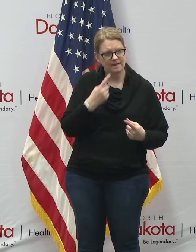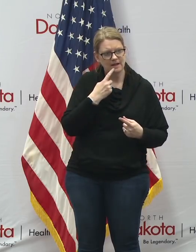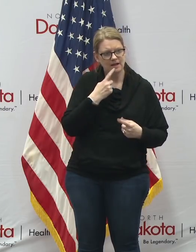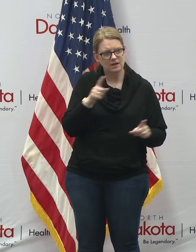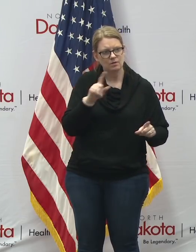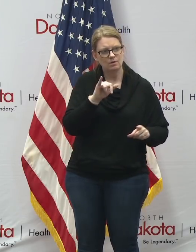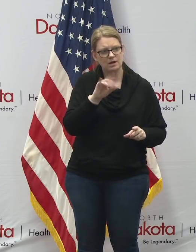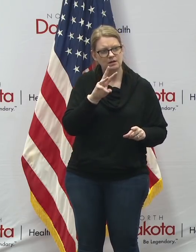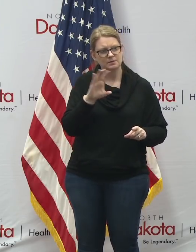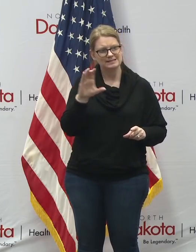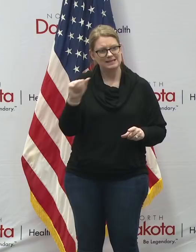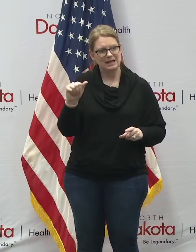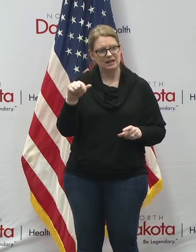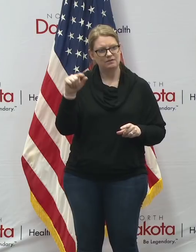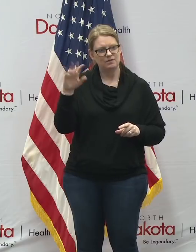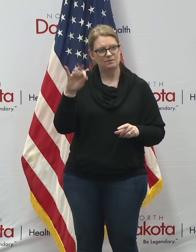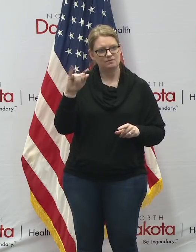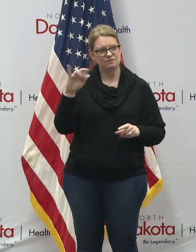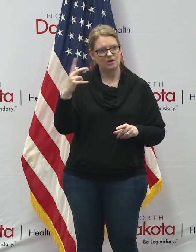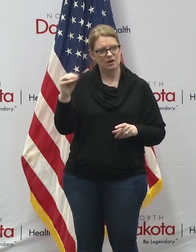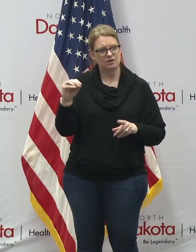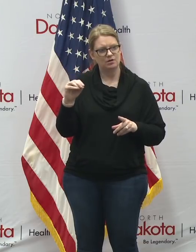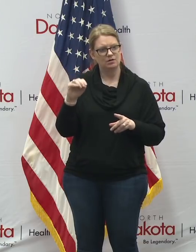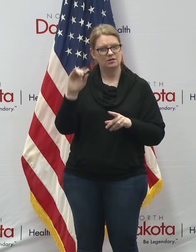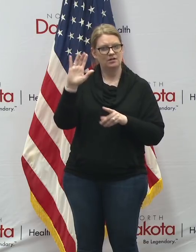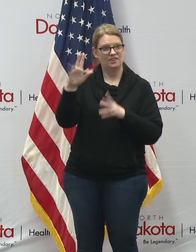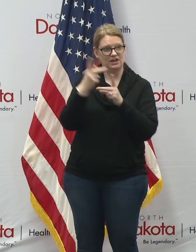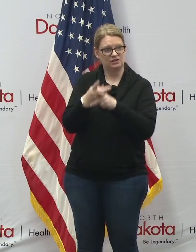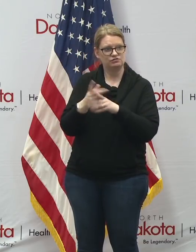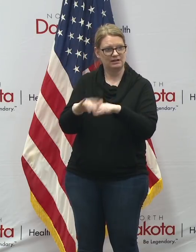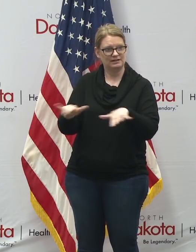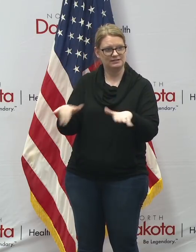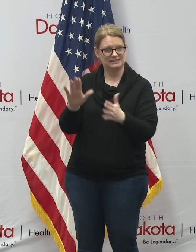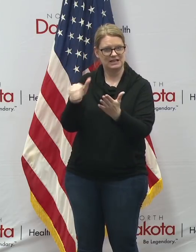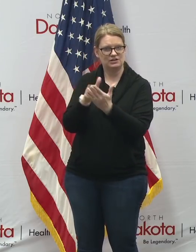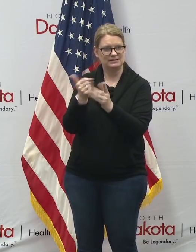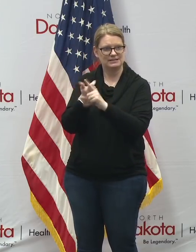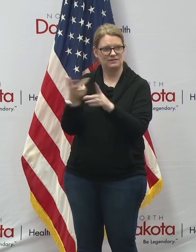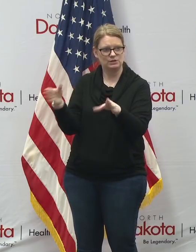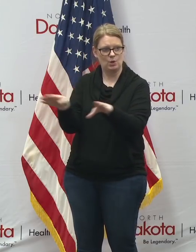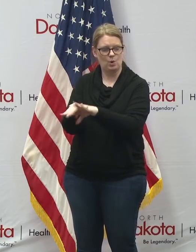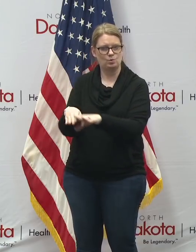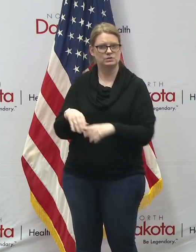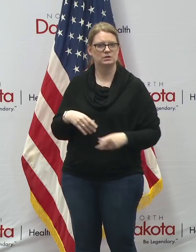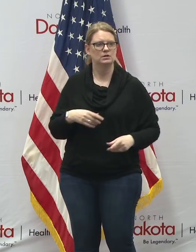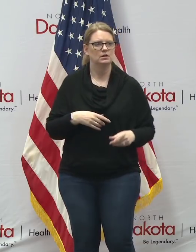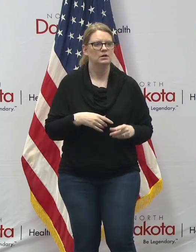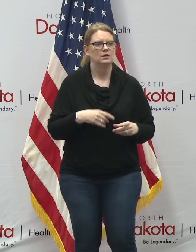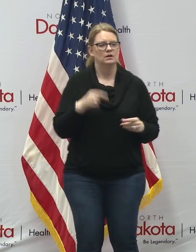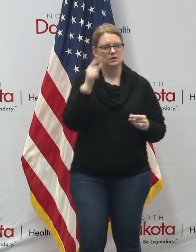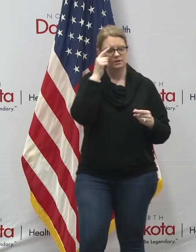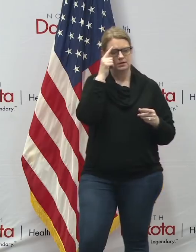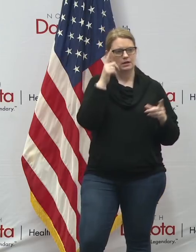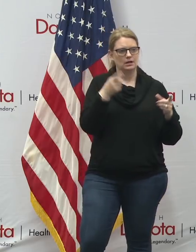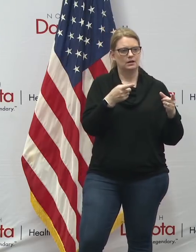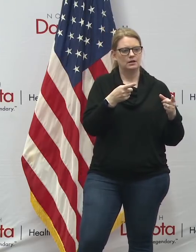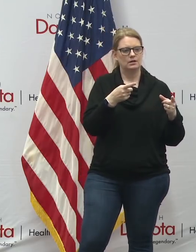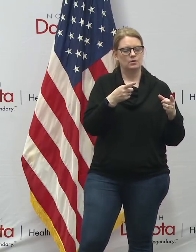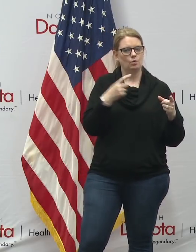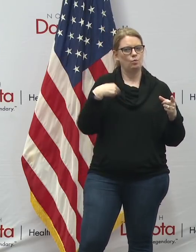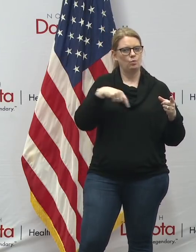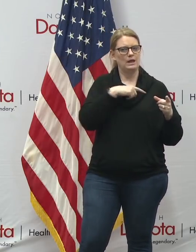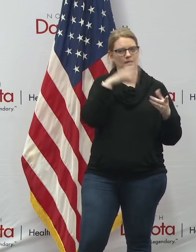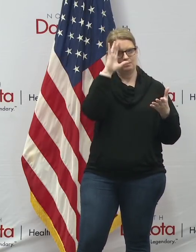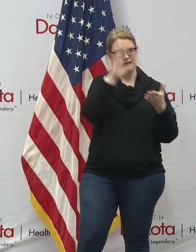ywca and fargo this week that they're closing down their child care center yes and did we stem the tide the answer is we